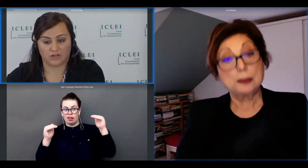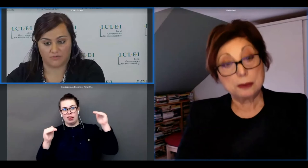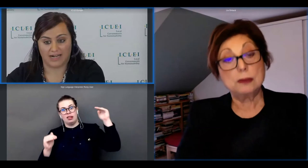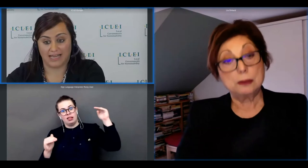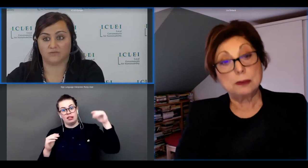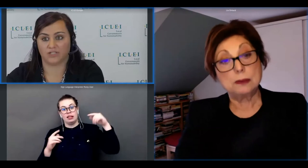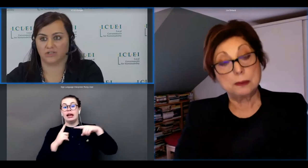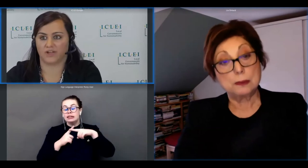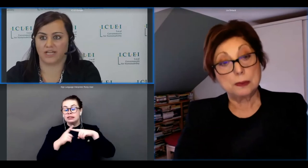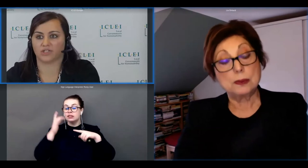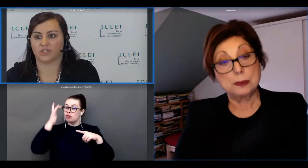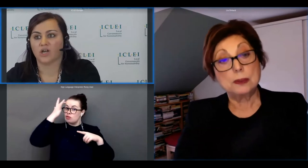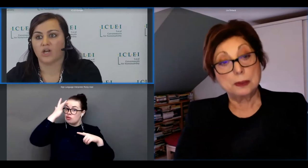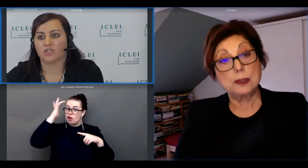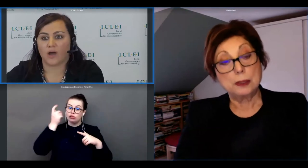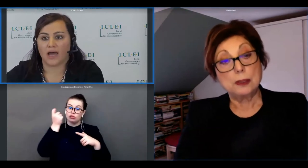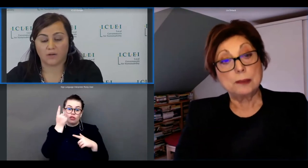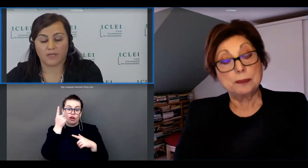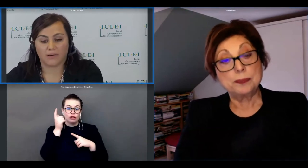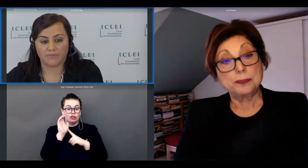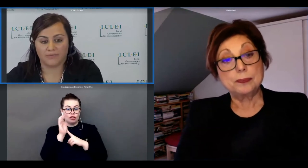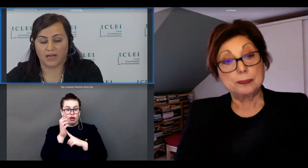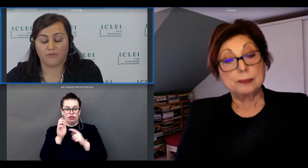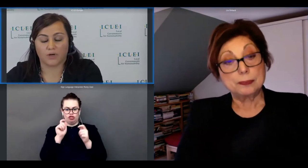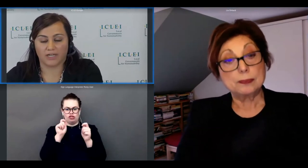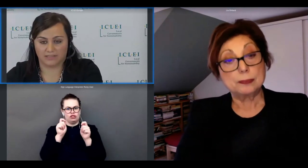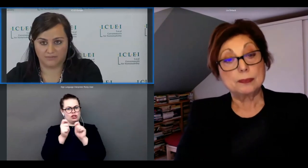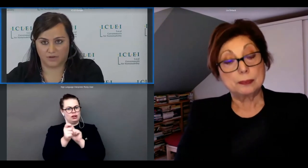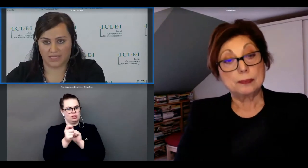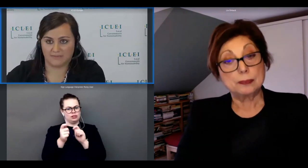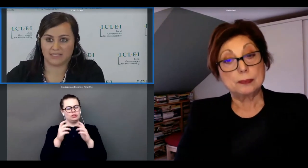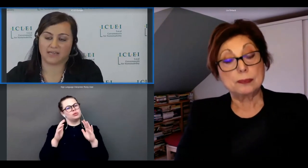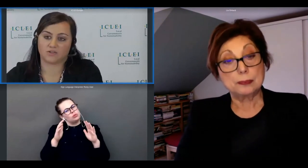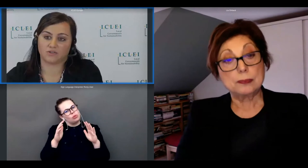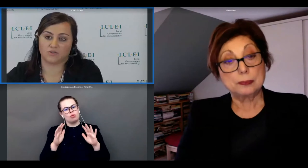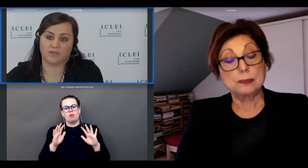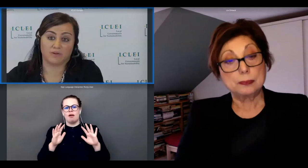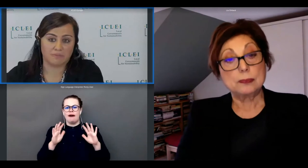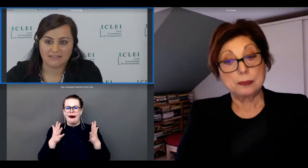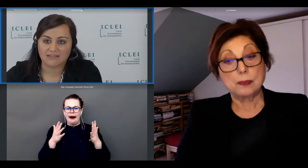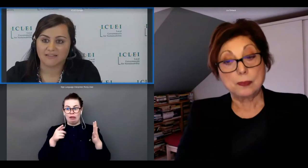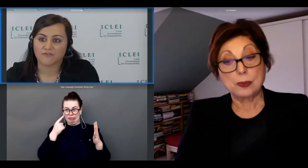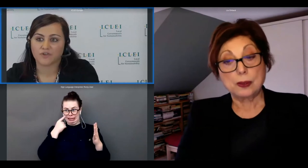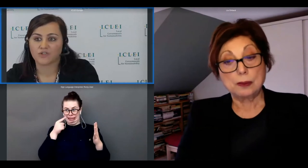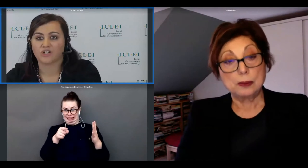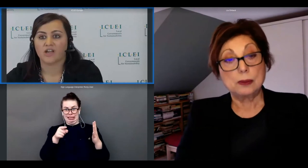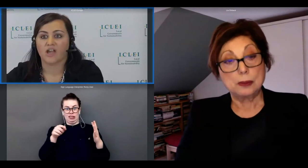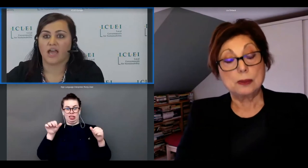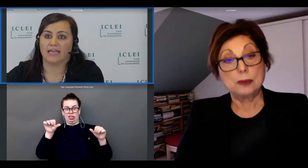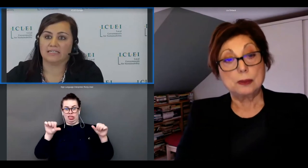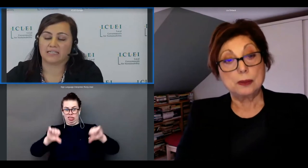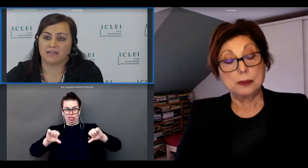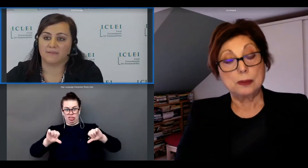cultural led regeneration so how can we avoid for these mistakes to be repeated in the future